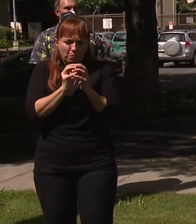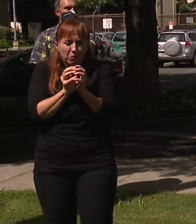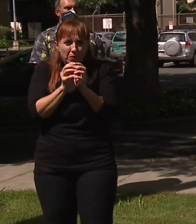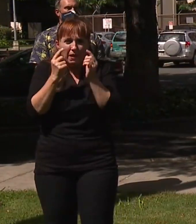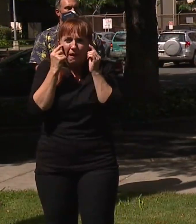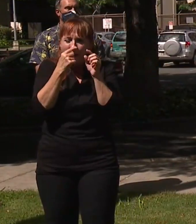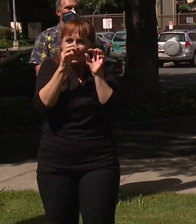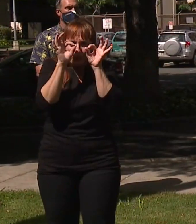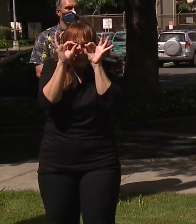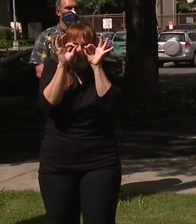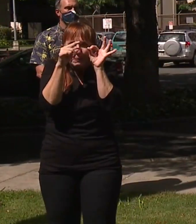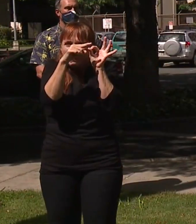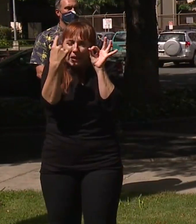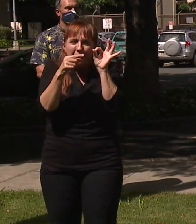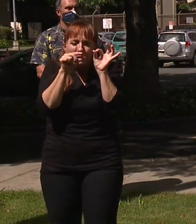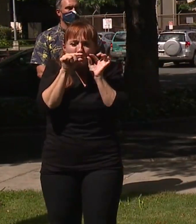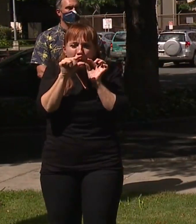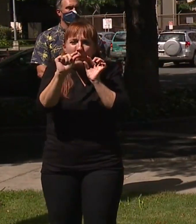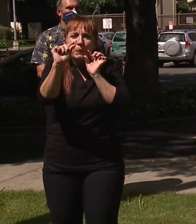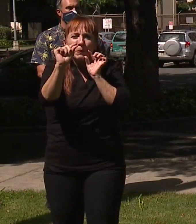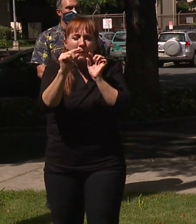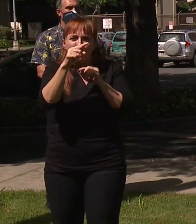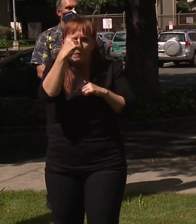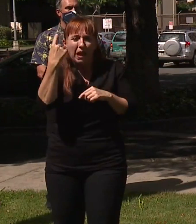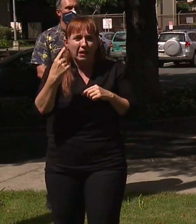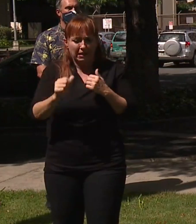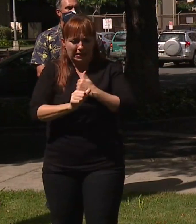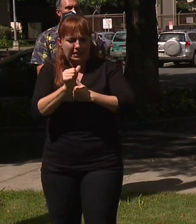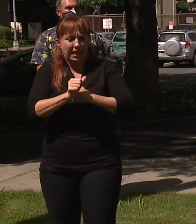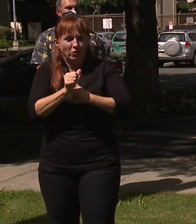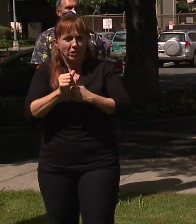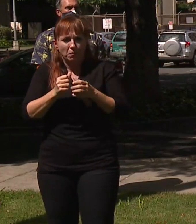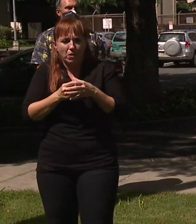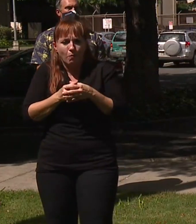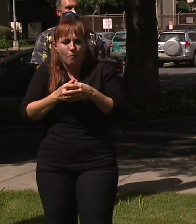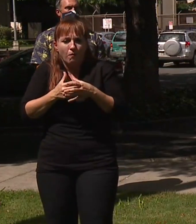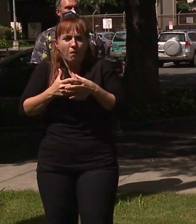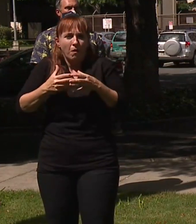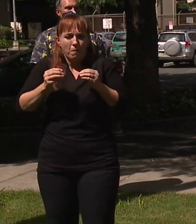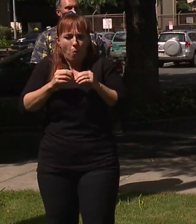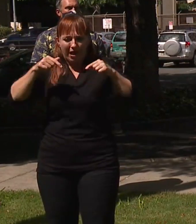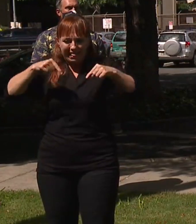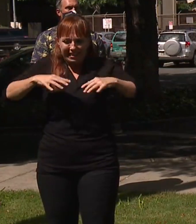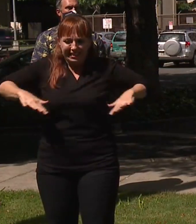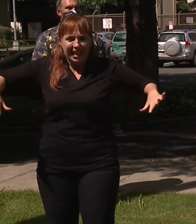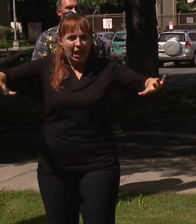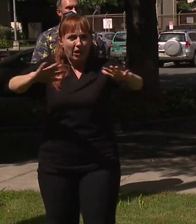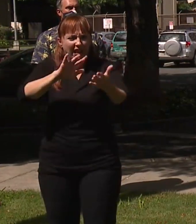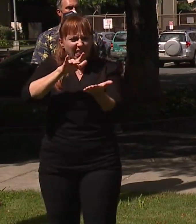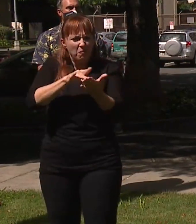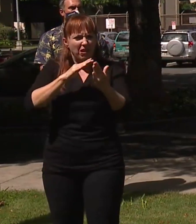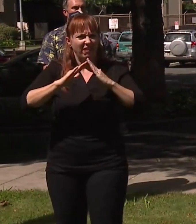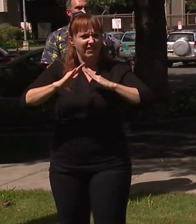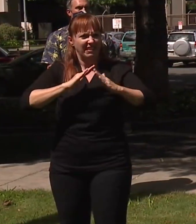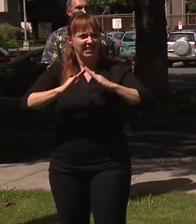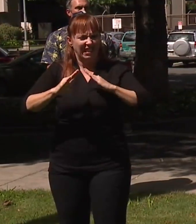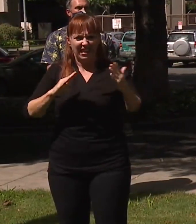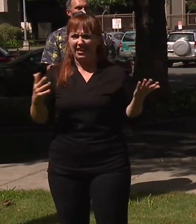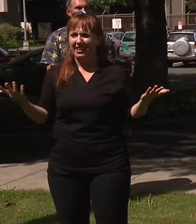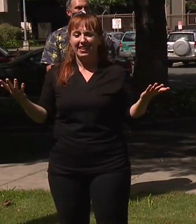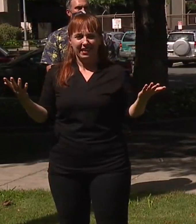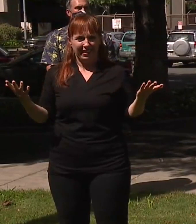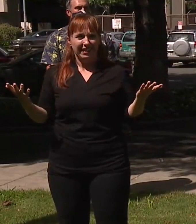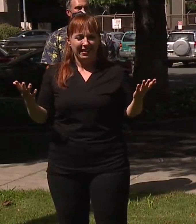eyes and a black beak. And they're endangered, but they're thriving around here in the middle of the urban